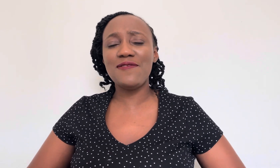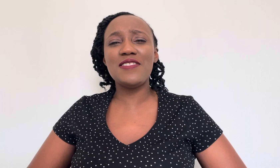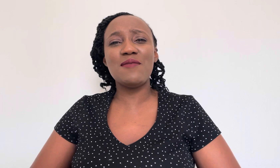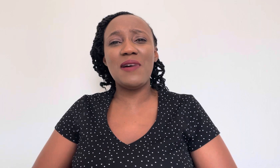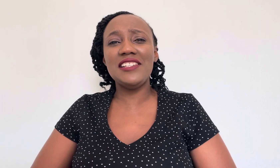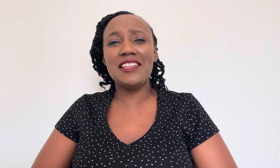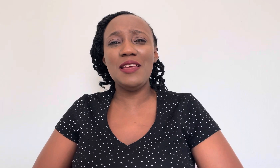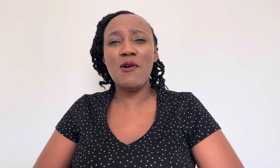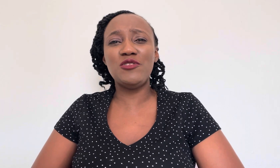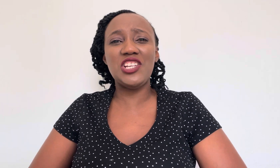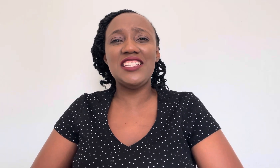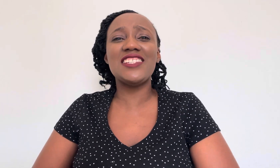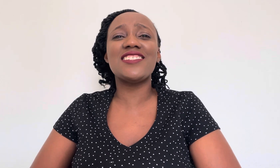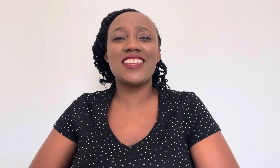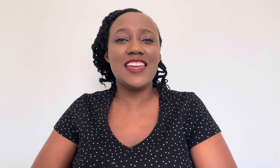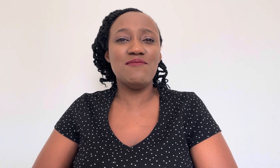In the mighty name of Jesus, Amen.